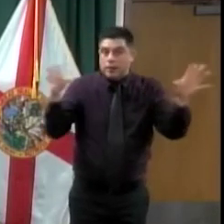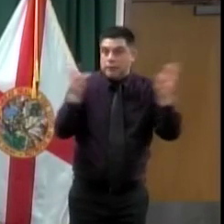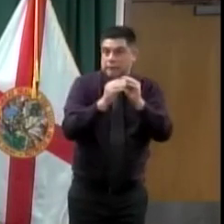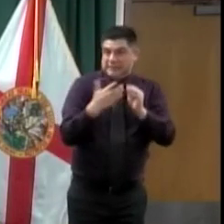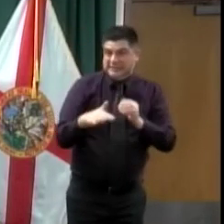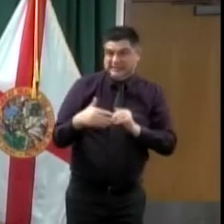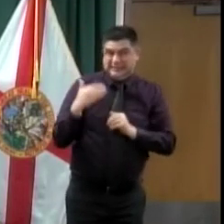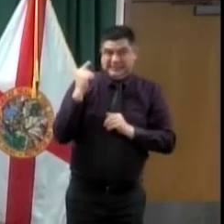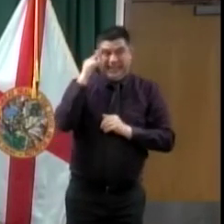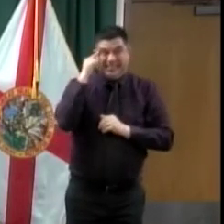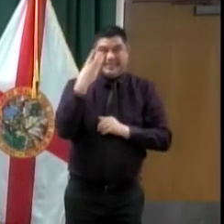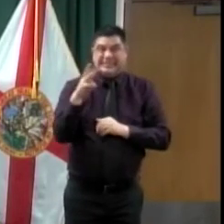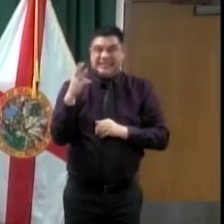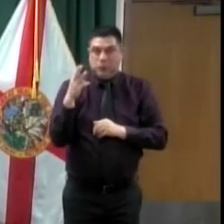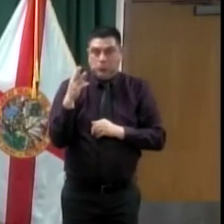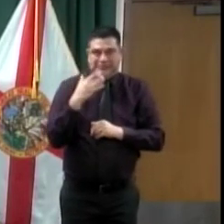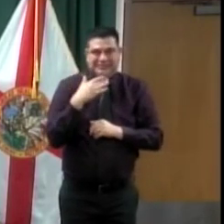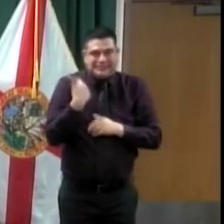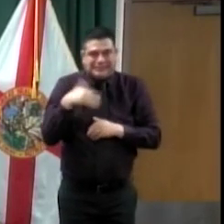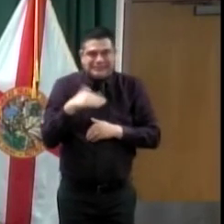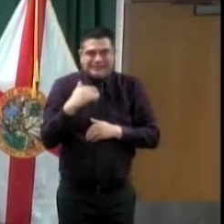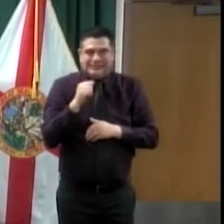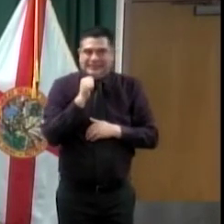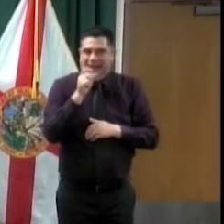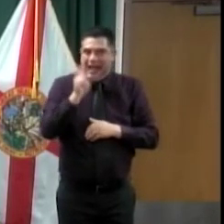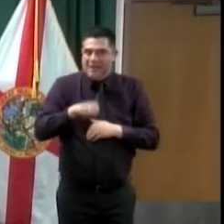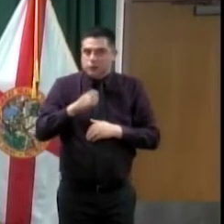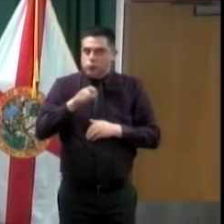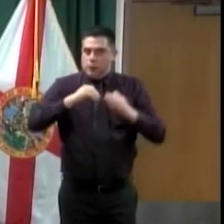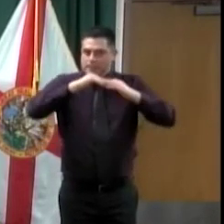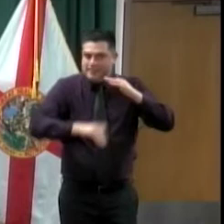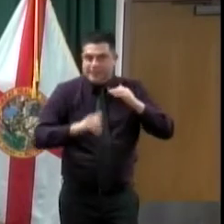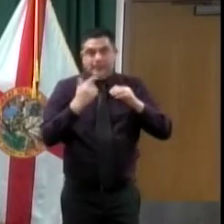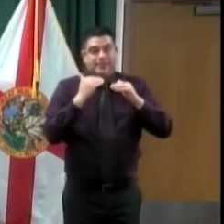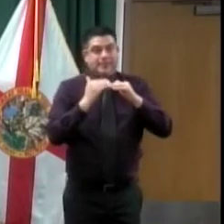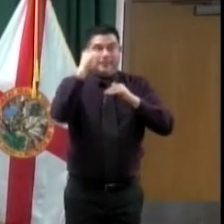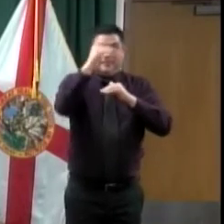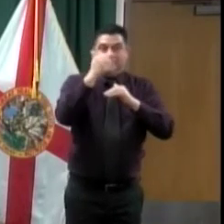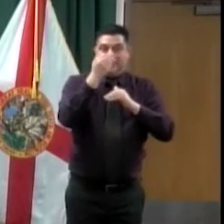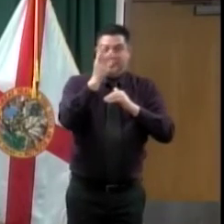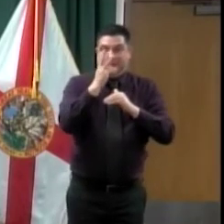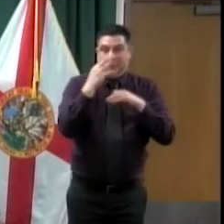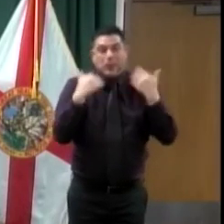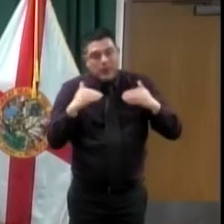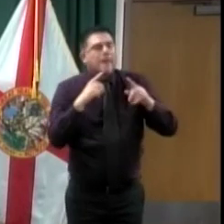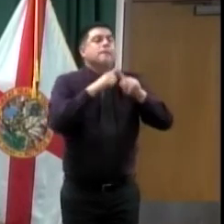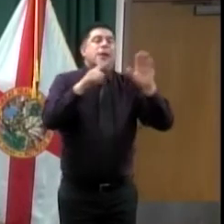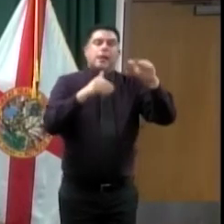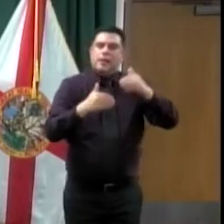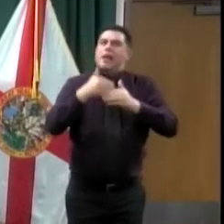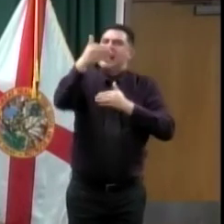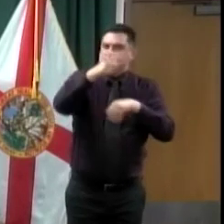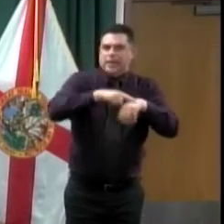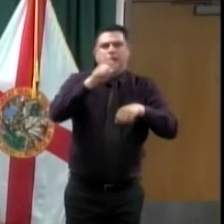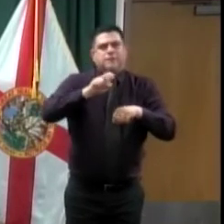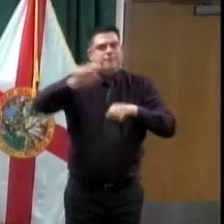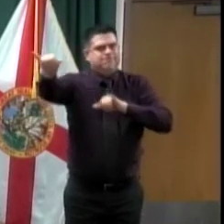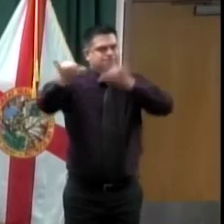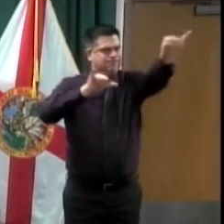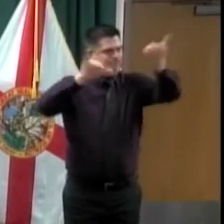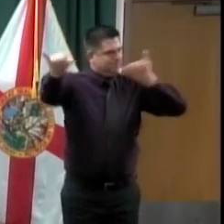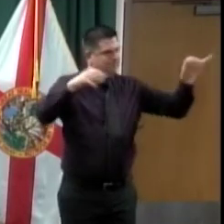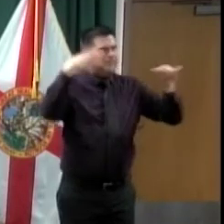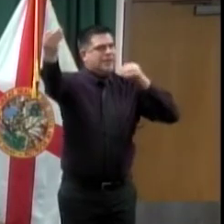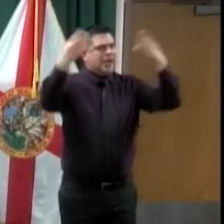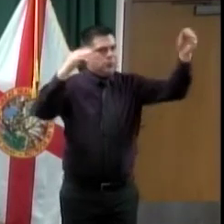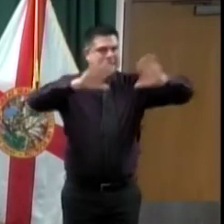yeah, so, next time, some of your reporters may have to, some of our other people may actually have to stay outside. I have a